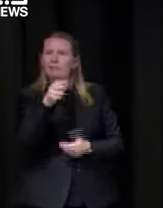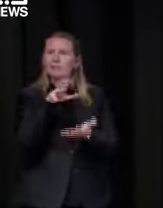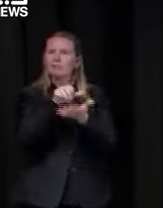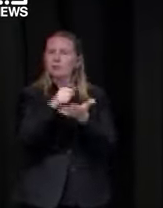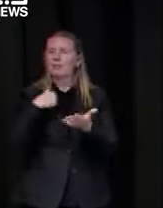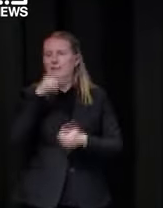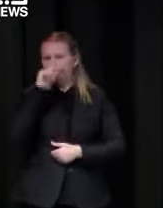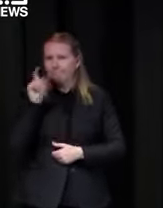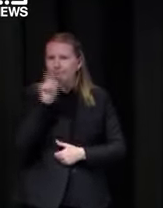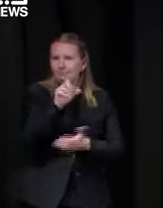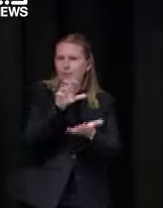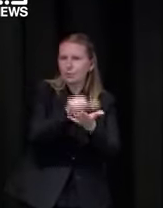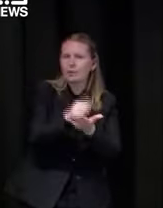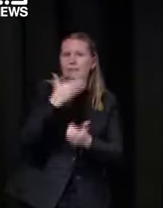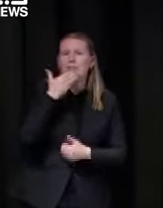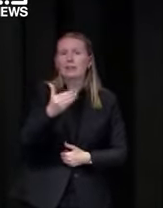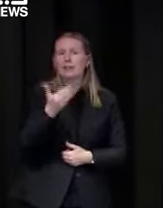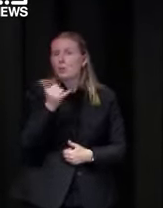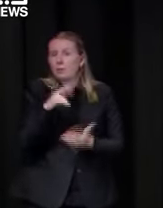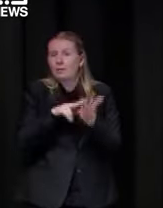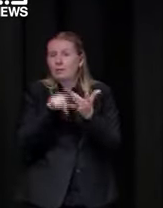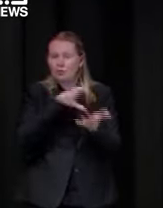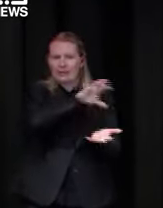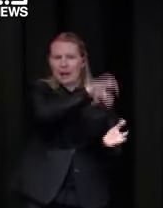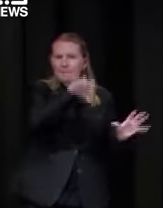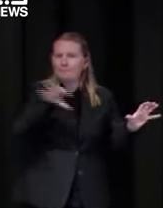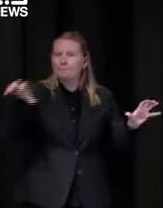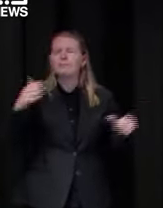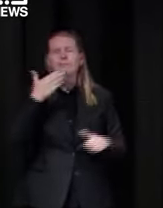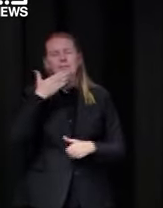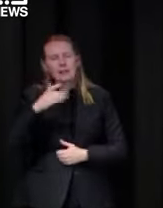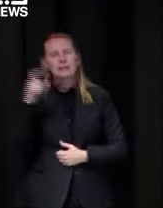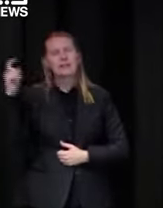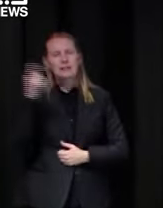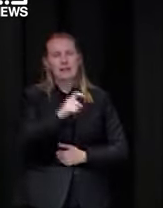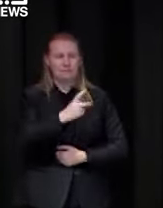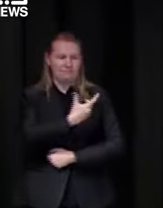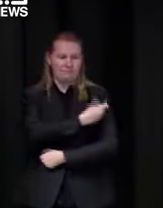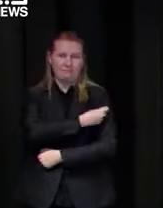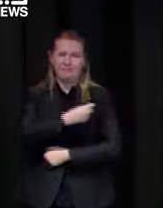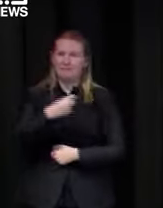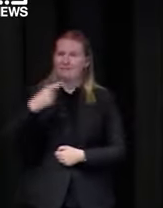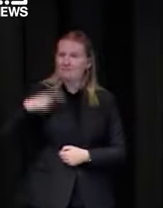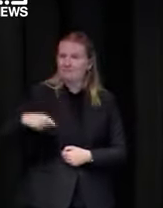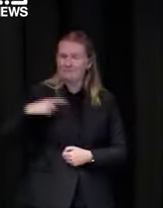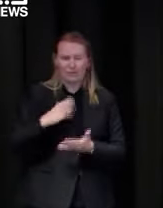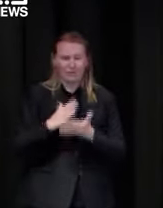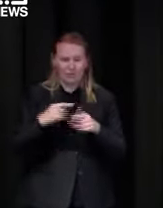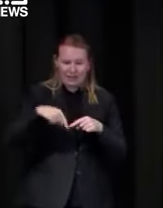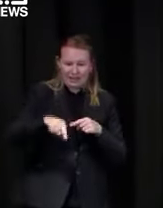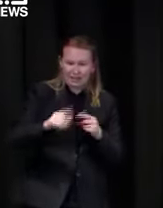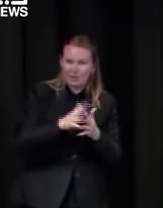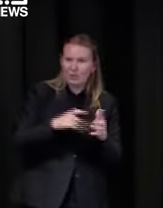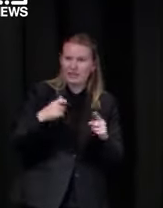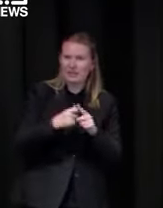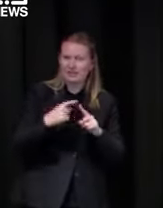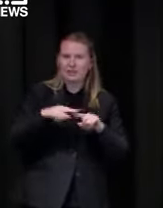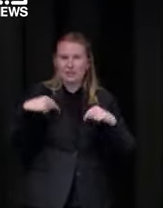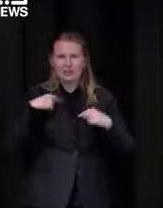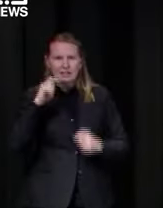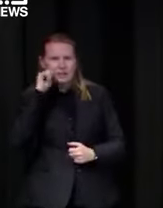course come on to our state clinics we really want to accelerate this rate of vaccination as we're now in the next week or so starting to see significant